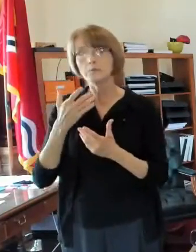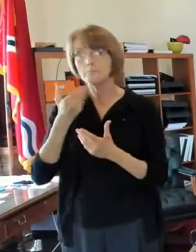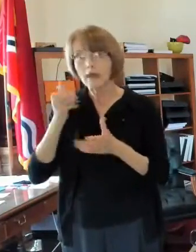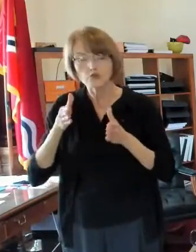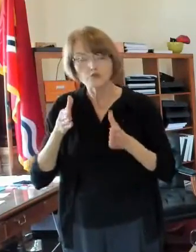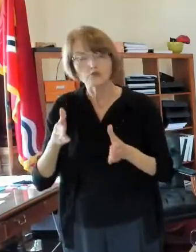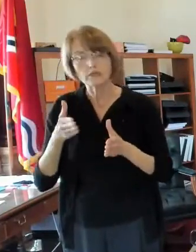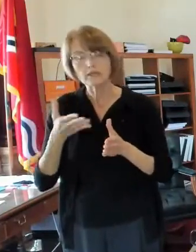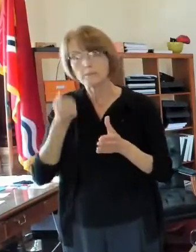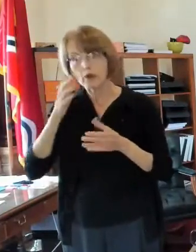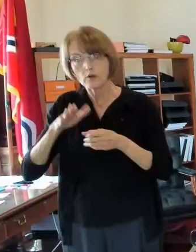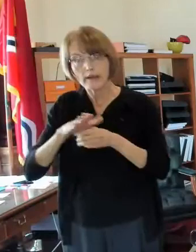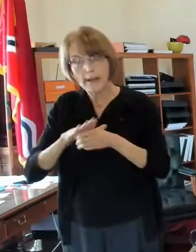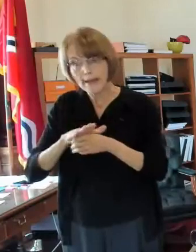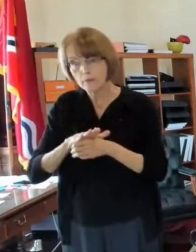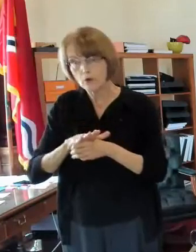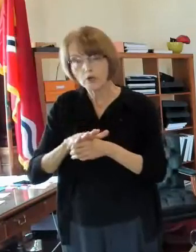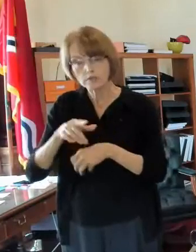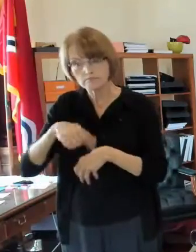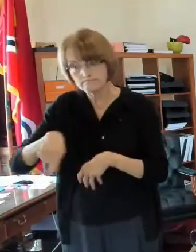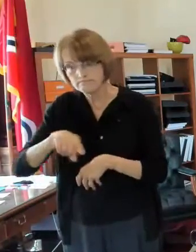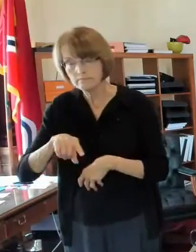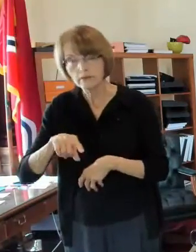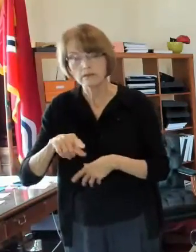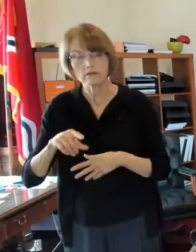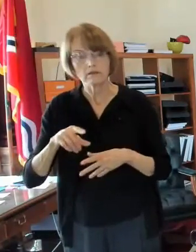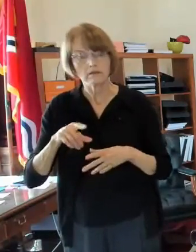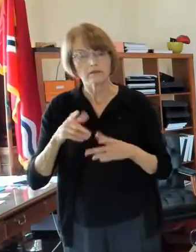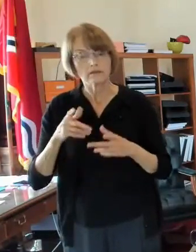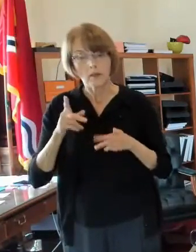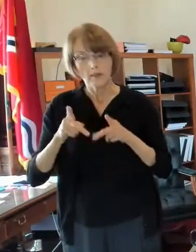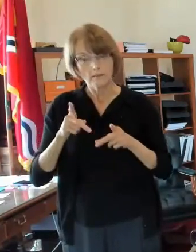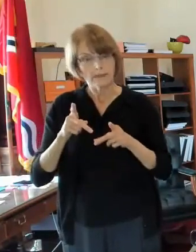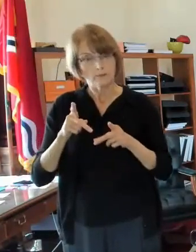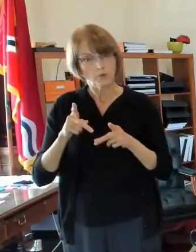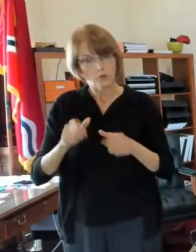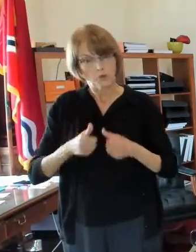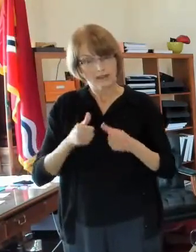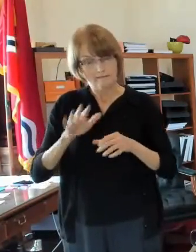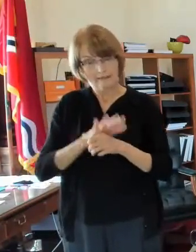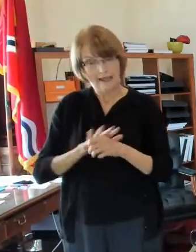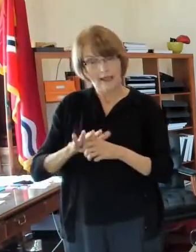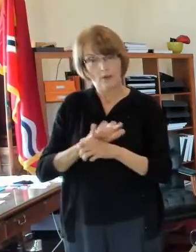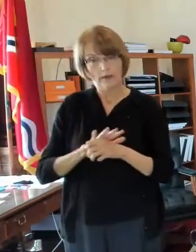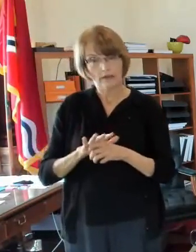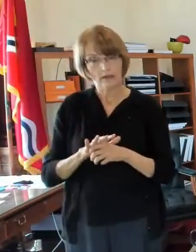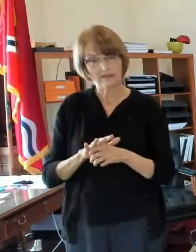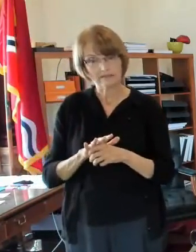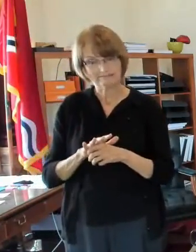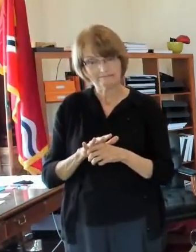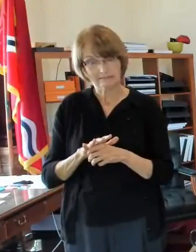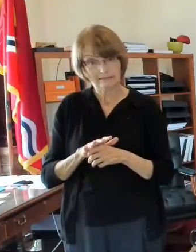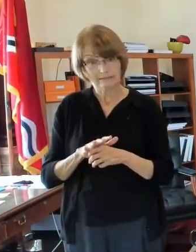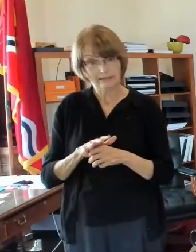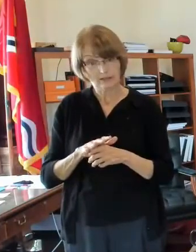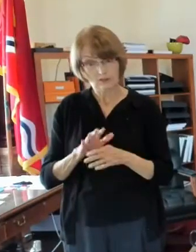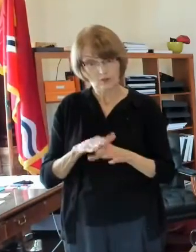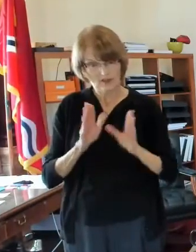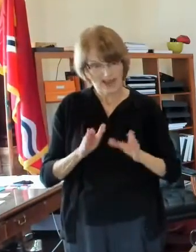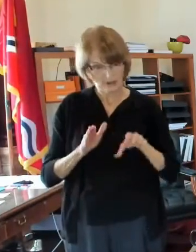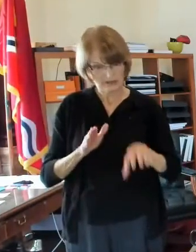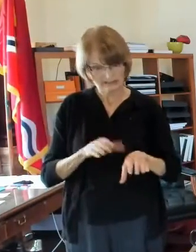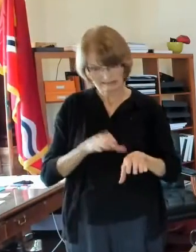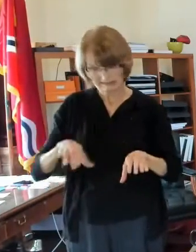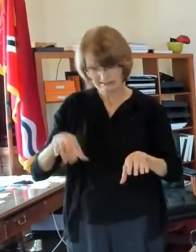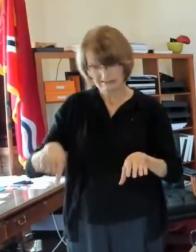neighborhoods to enable those people who live on that block not to have to live next door to something that's really